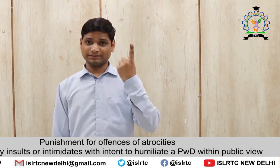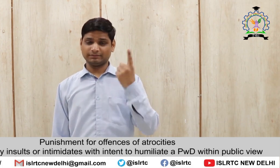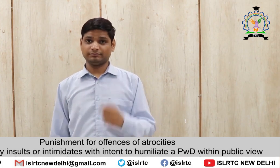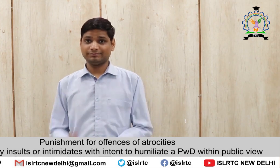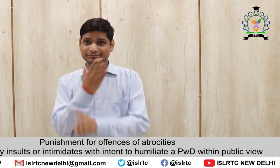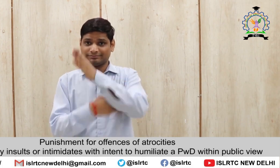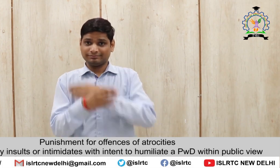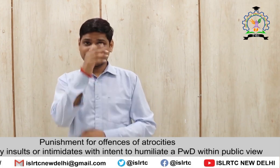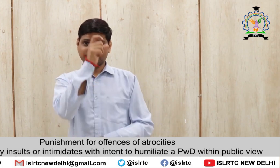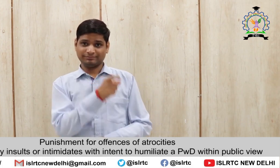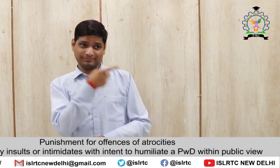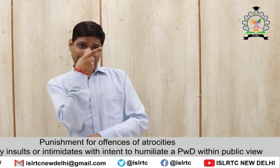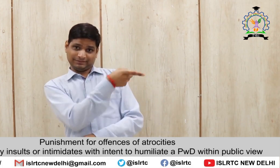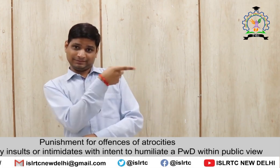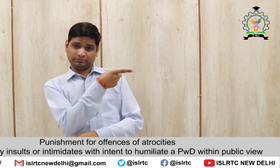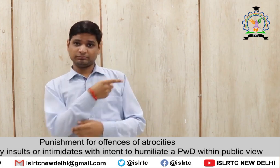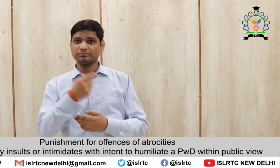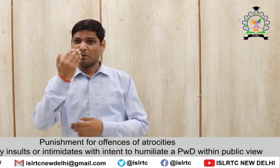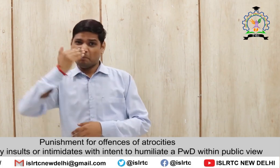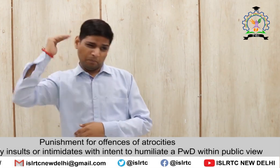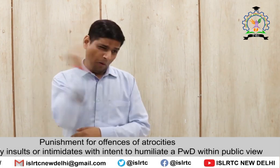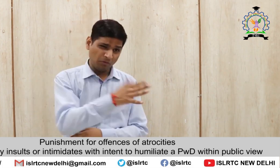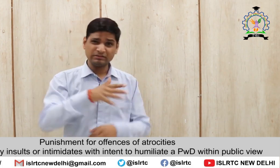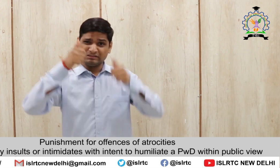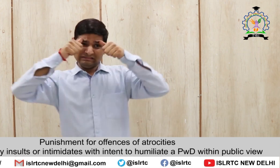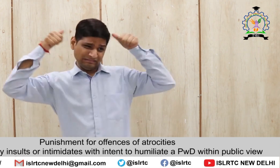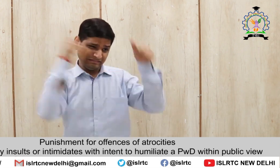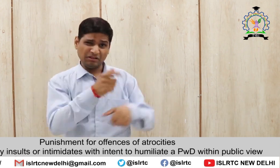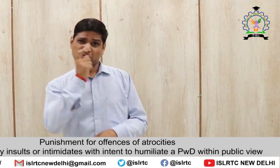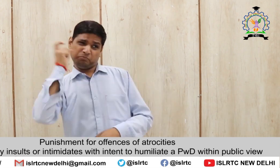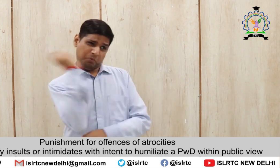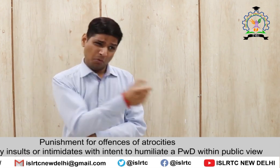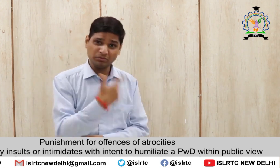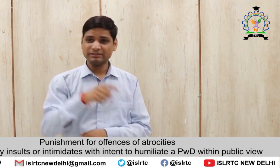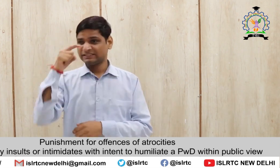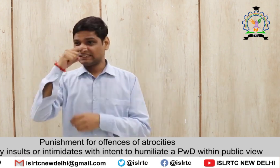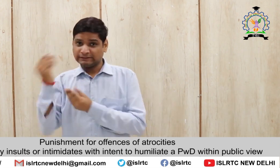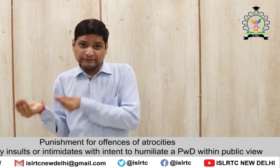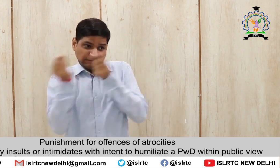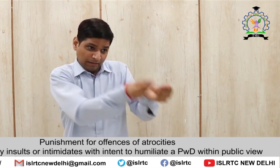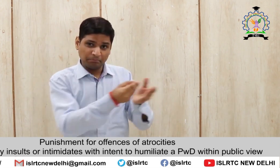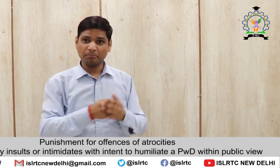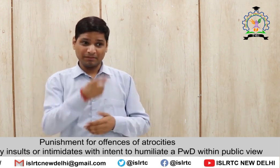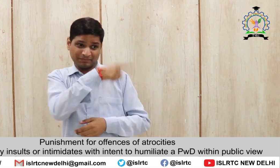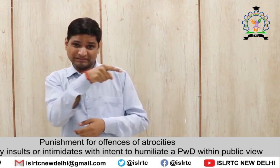First A. Intentionally insults or intimidates with intent to humiliate a PWD within public view